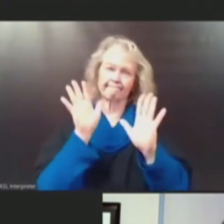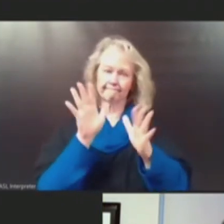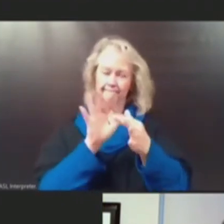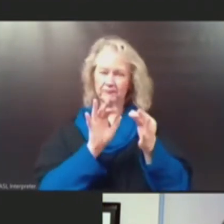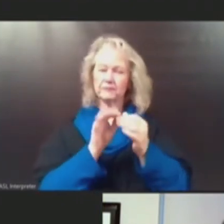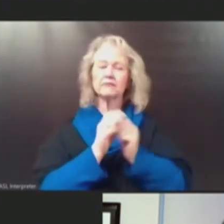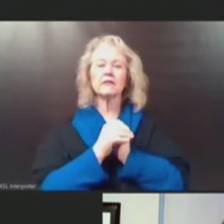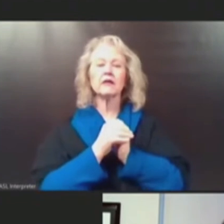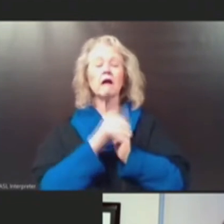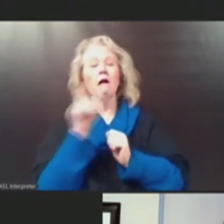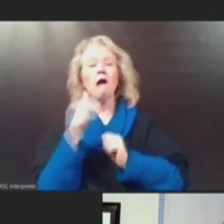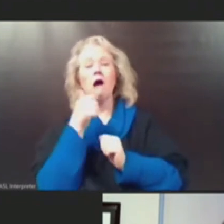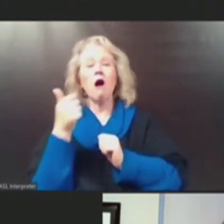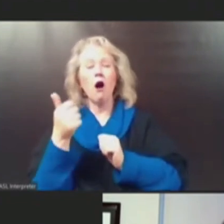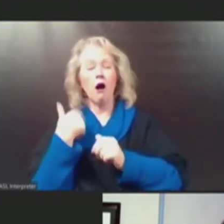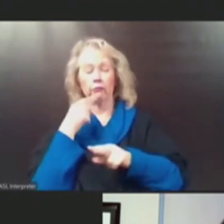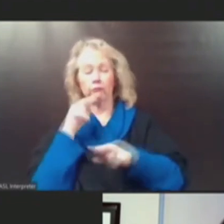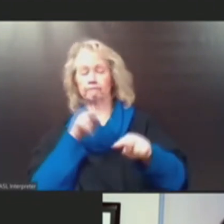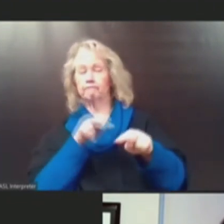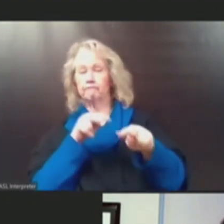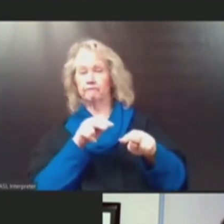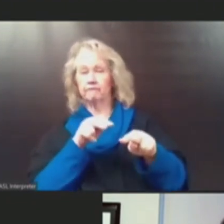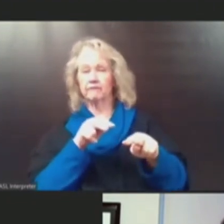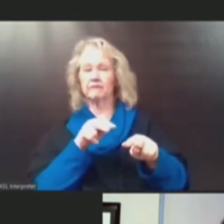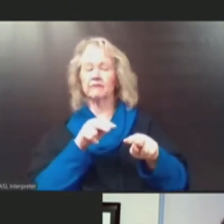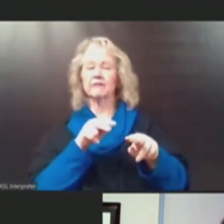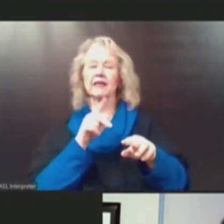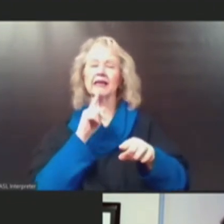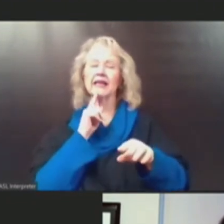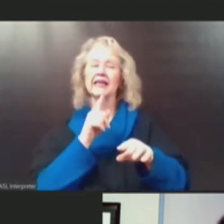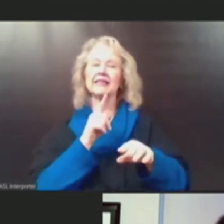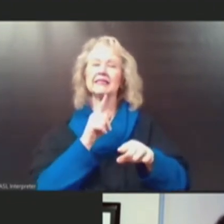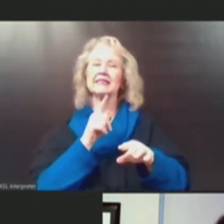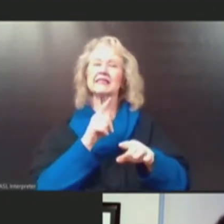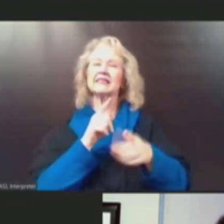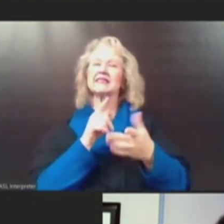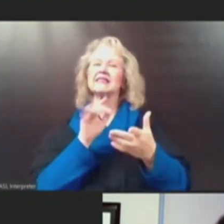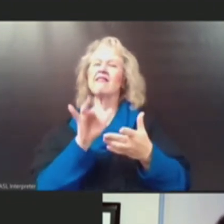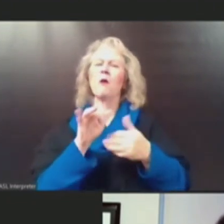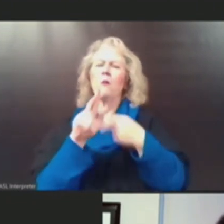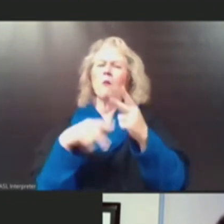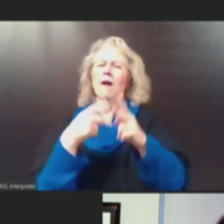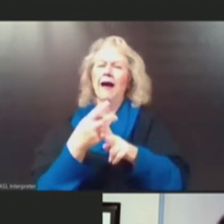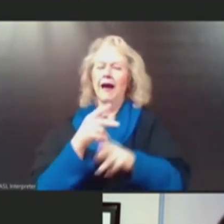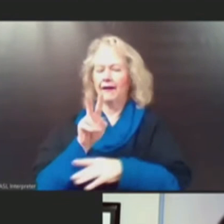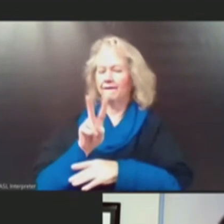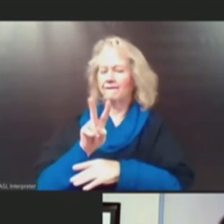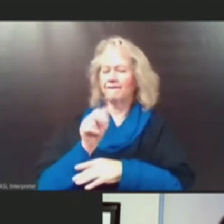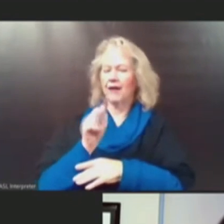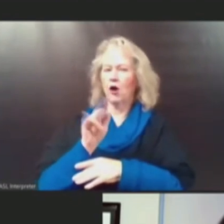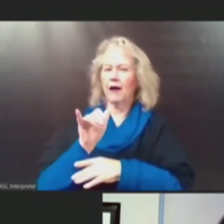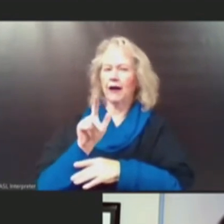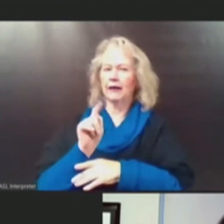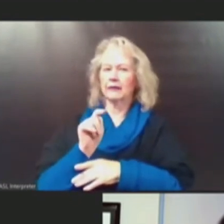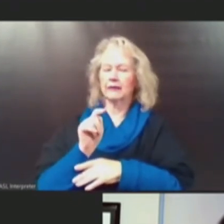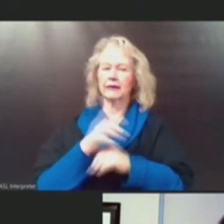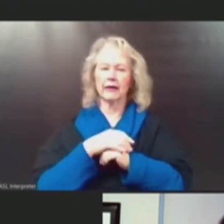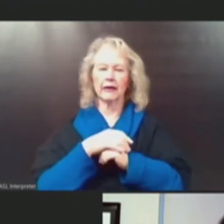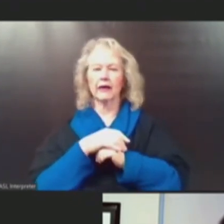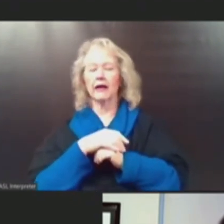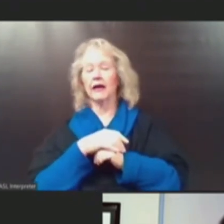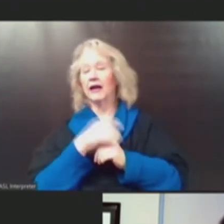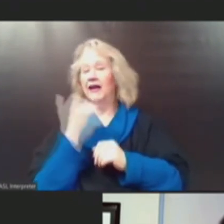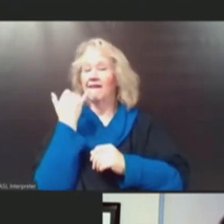other variable to me is the nature of the variant. For example, it's tough to say, here's an absolute number, north of